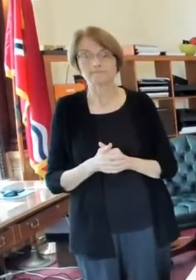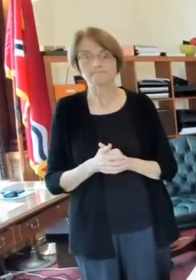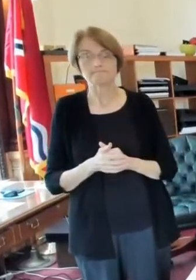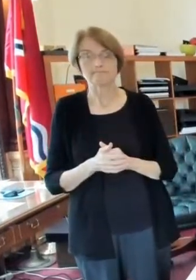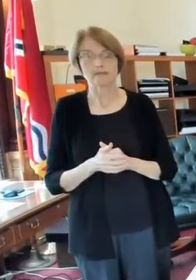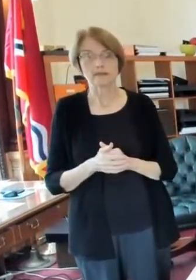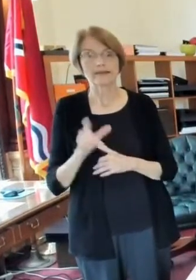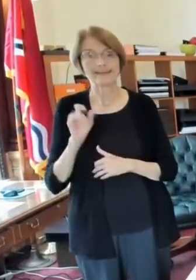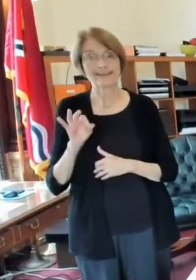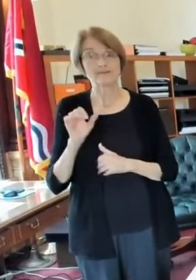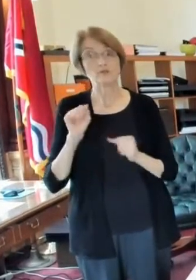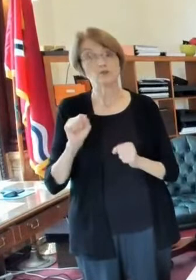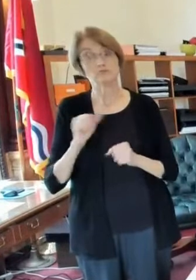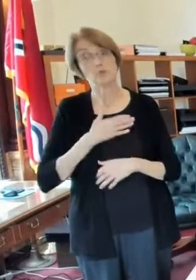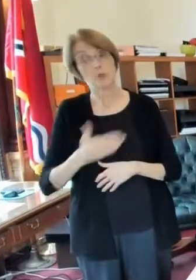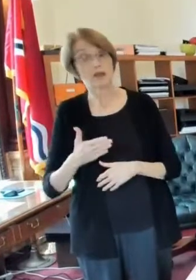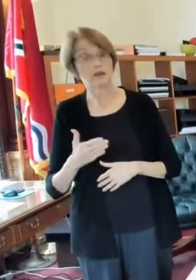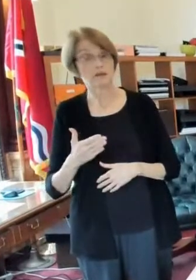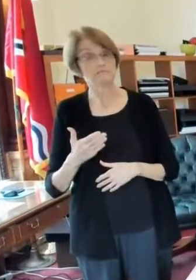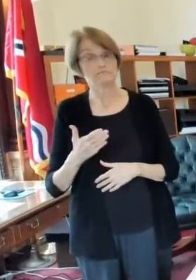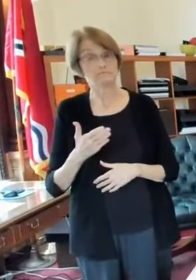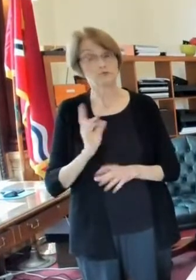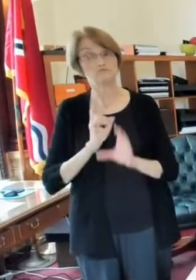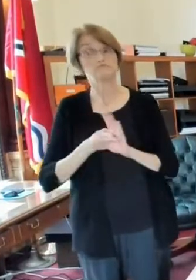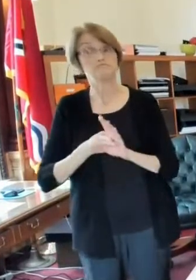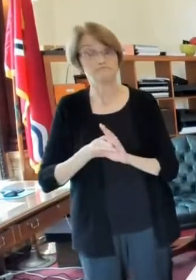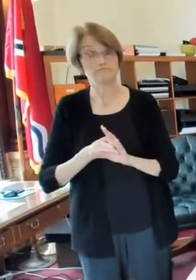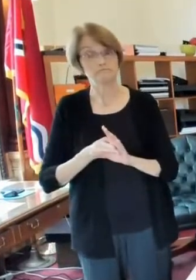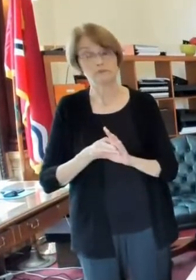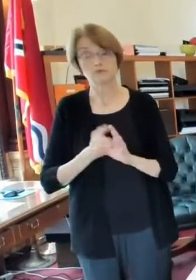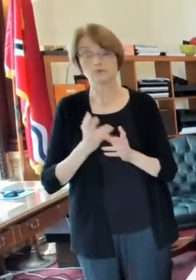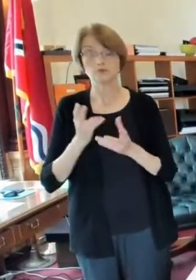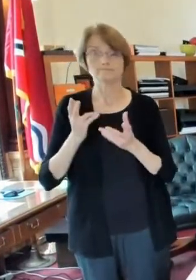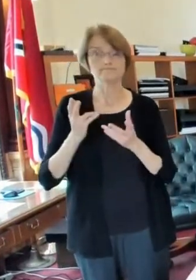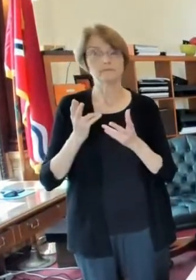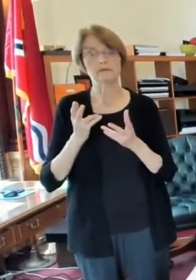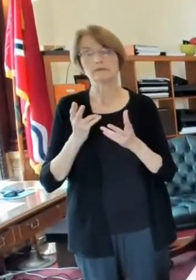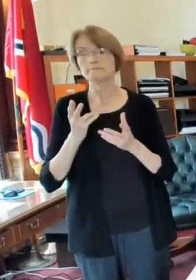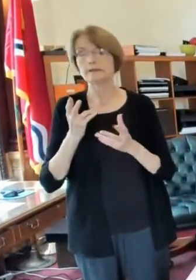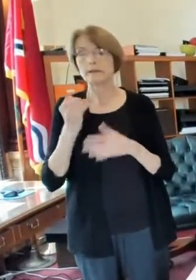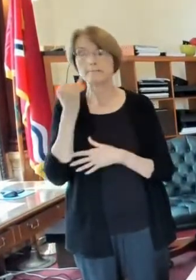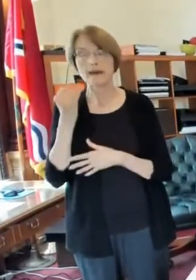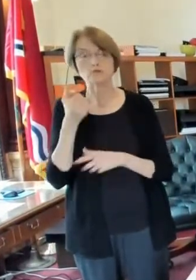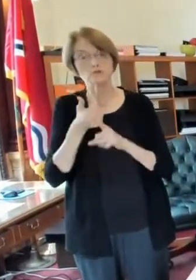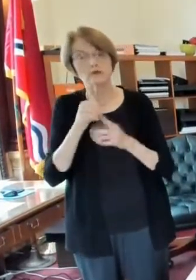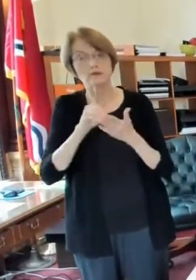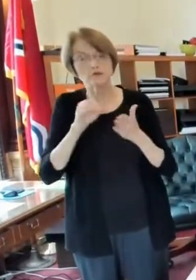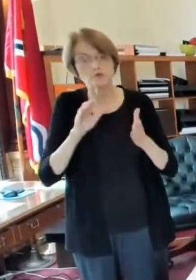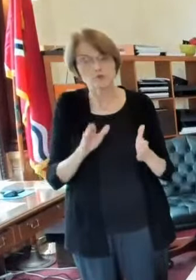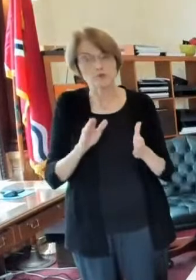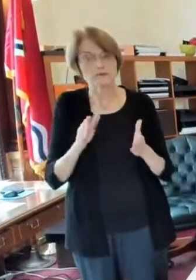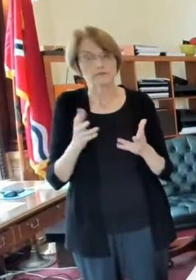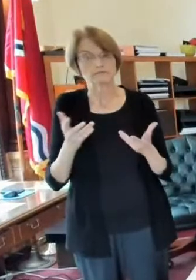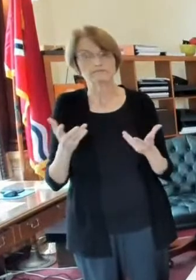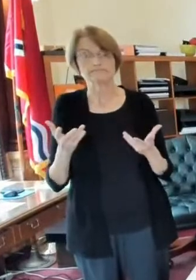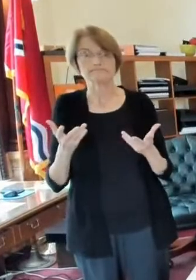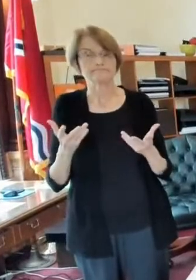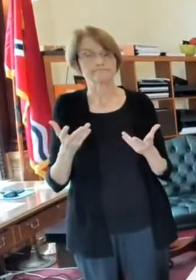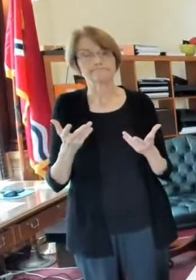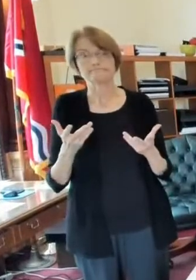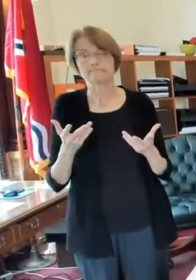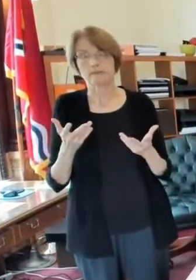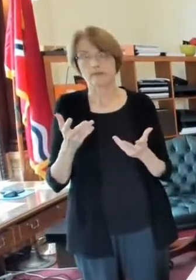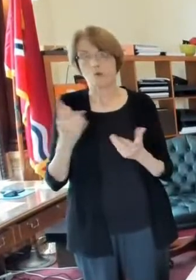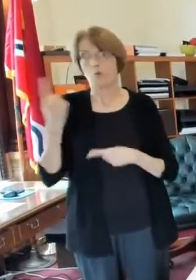if you can do it that would be terrific so if you're a student who could you know